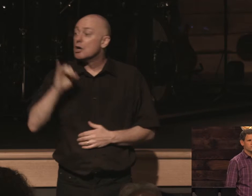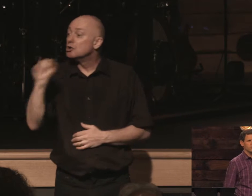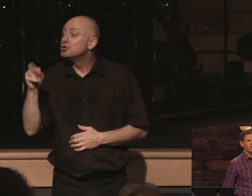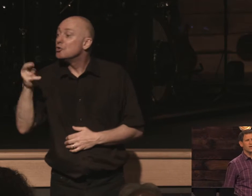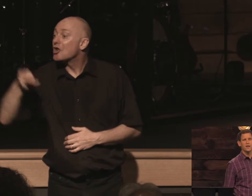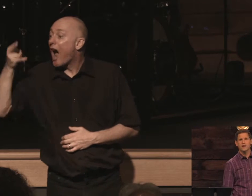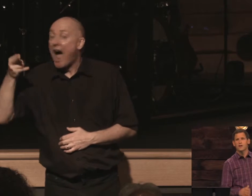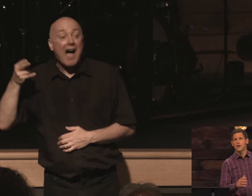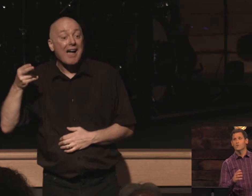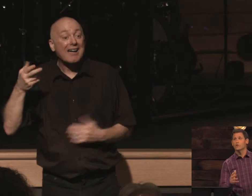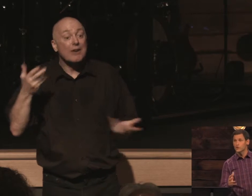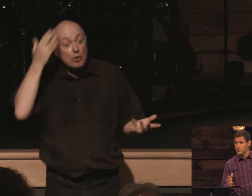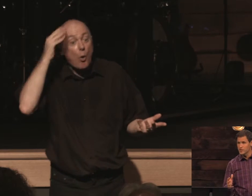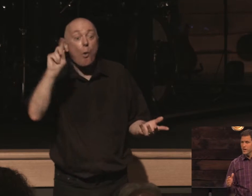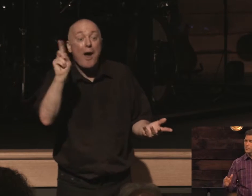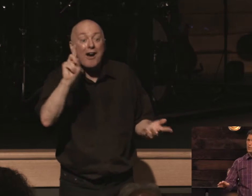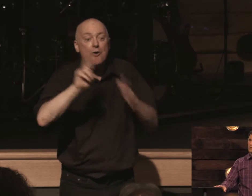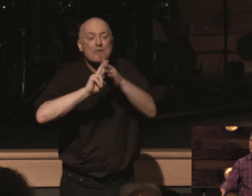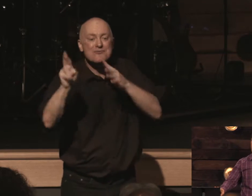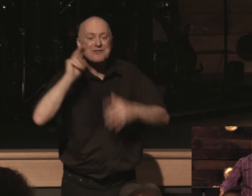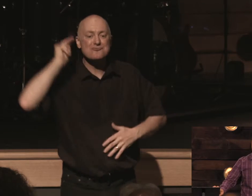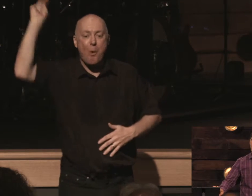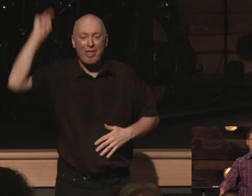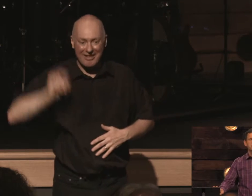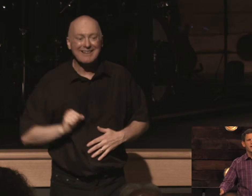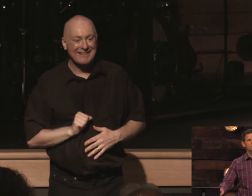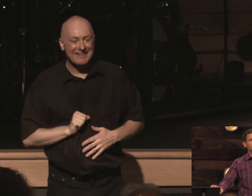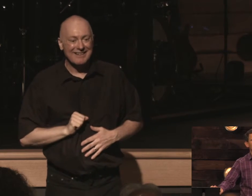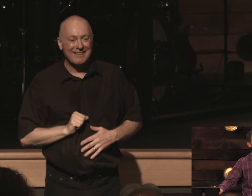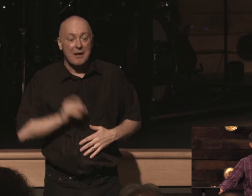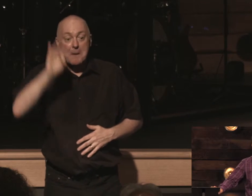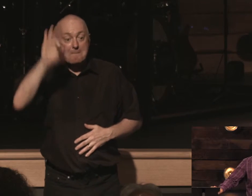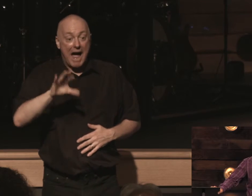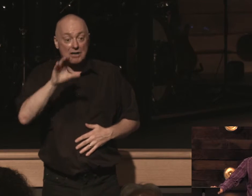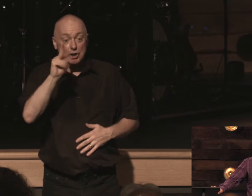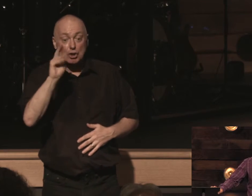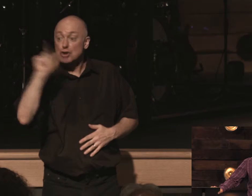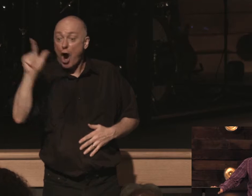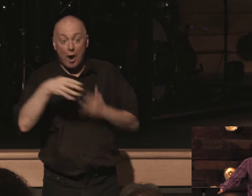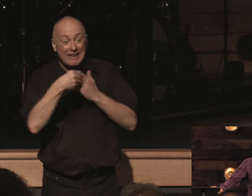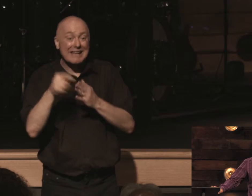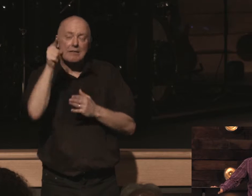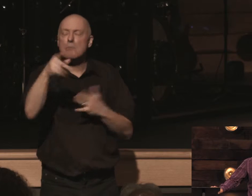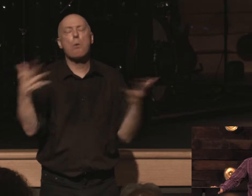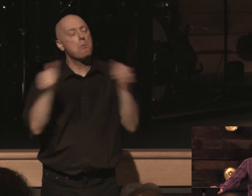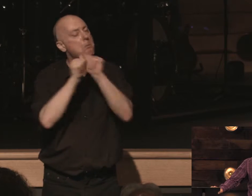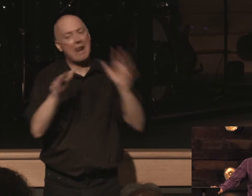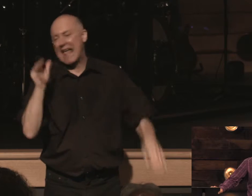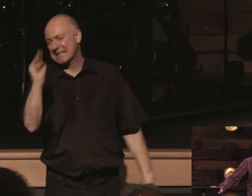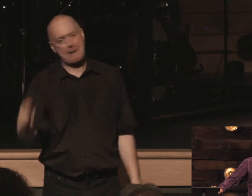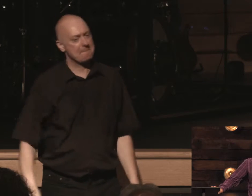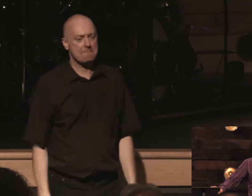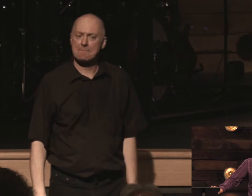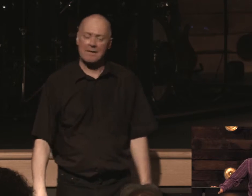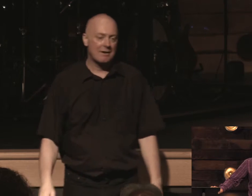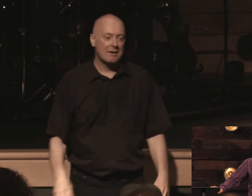are on a retreat up north and pastor carl is leading them and bless his leadership in this regard it's a spiritual